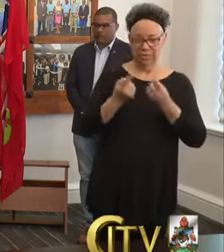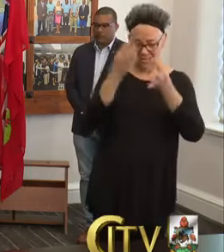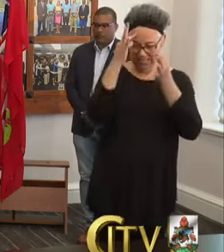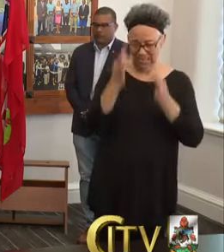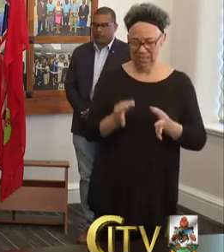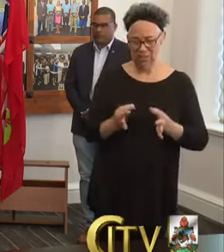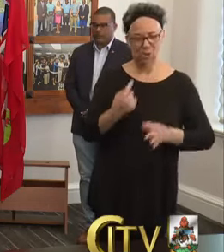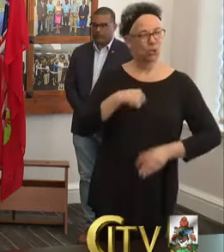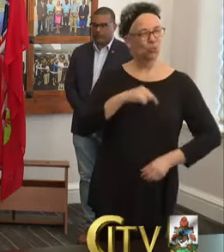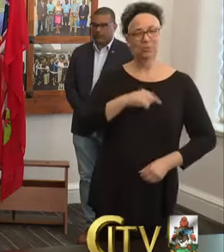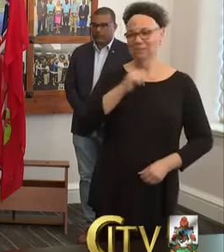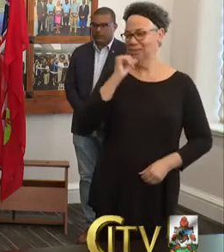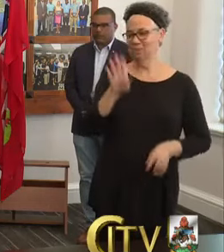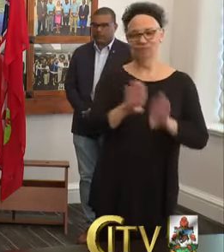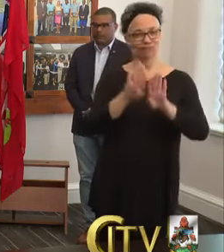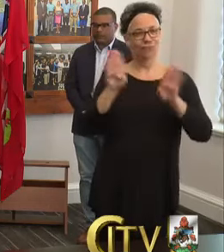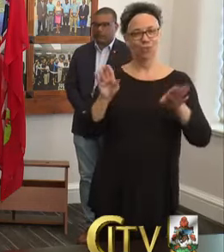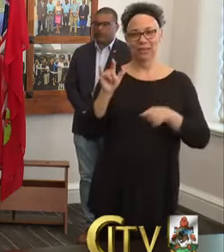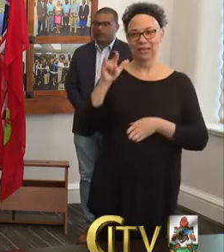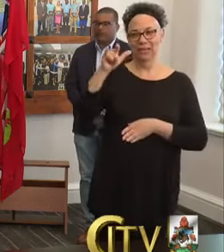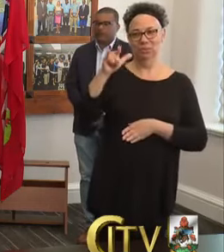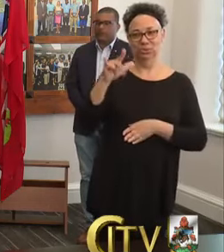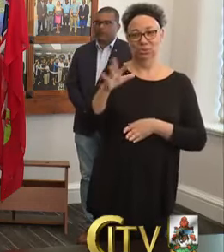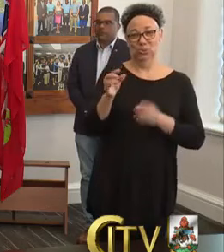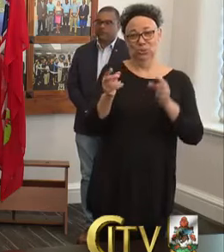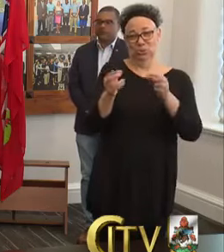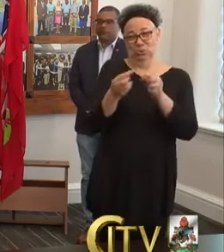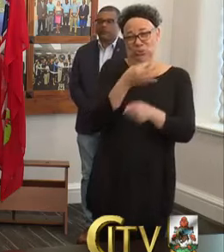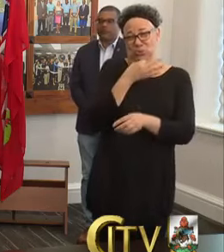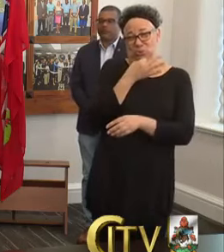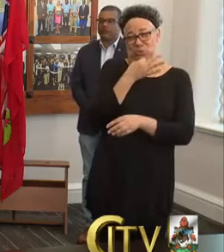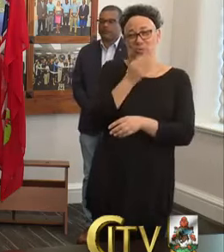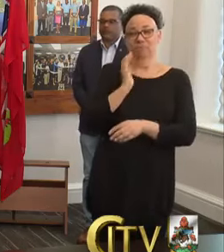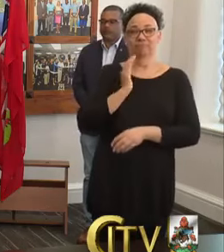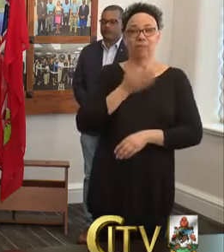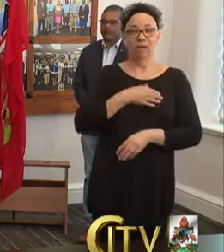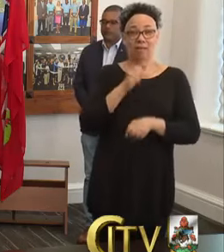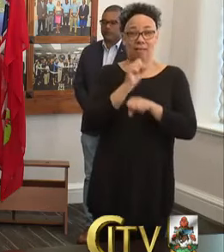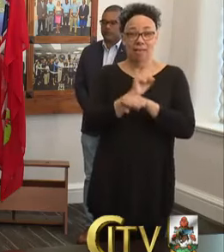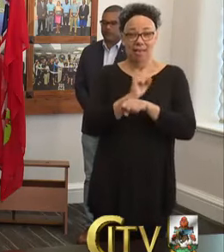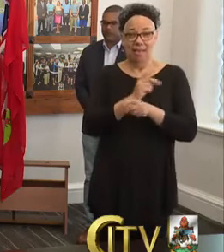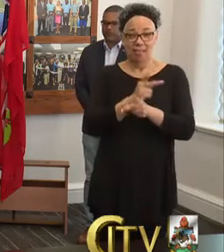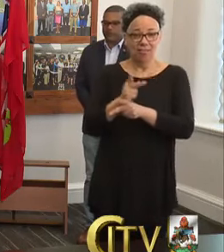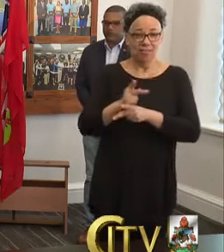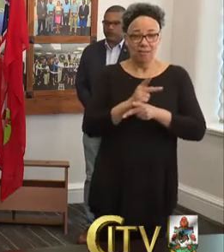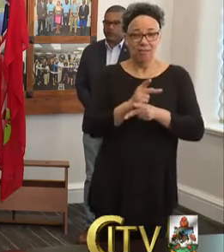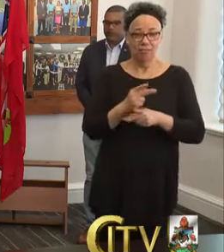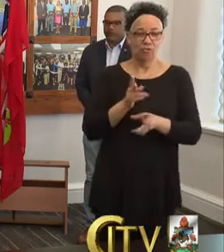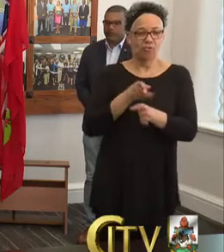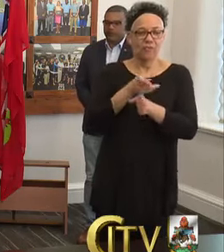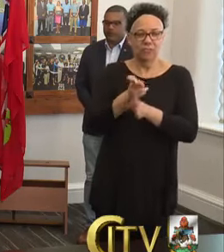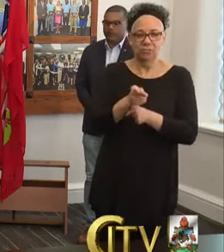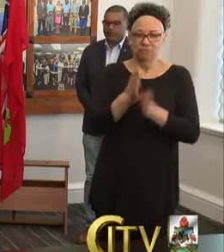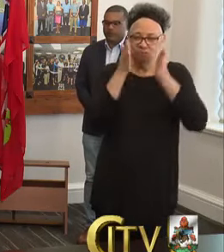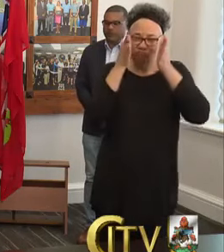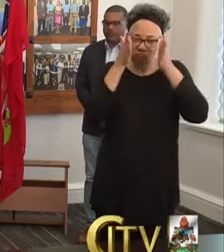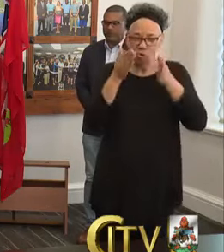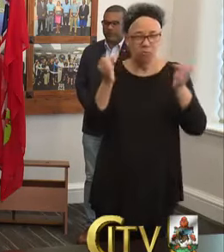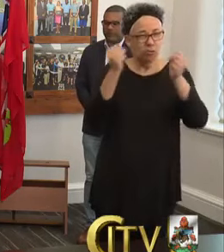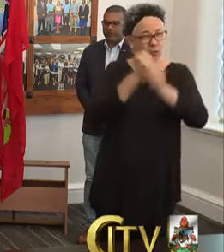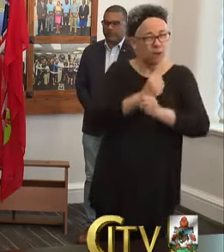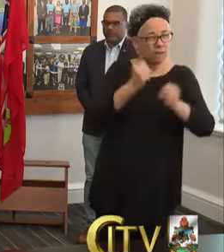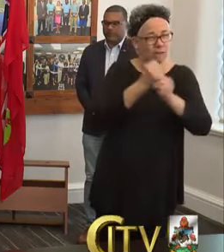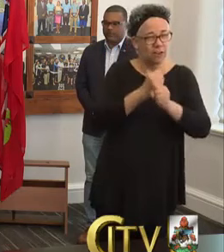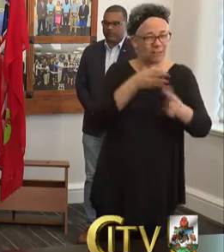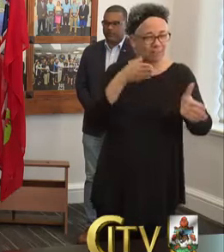we will not open the airport prematurely. Our healthcare professionals are focused on the immediate fight against COVID-19 and we are going to